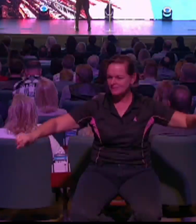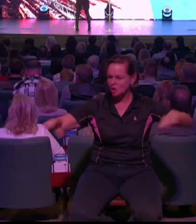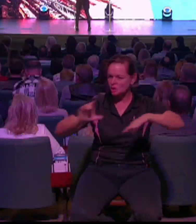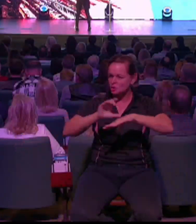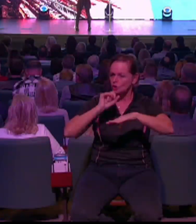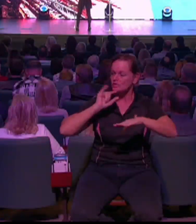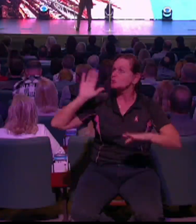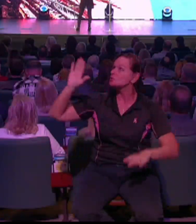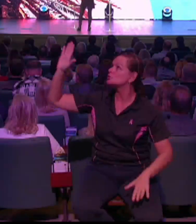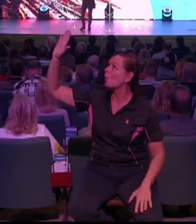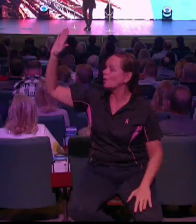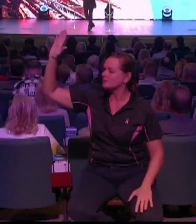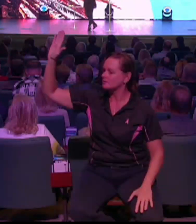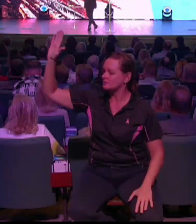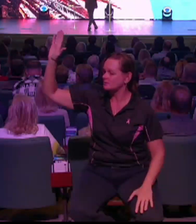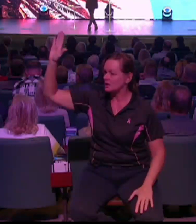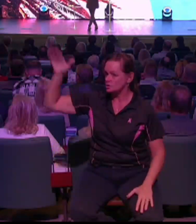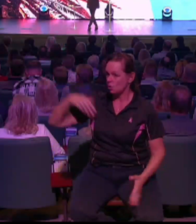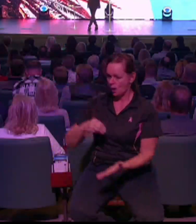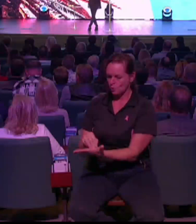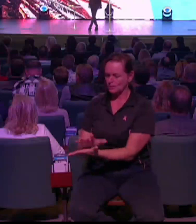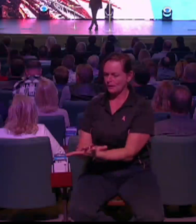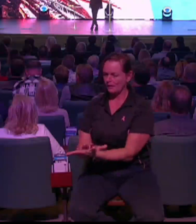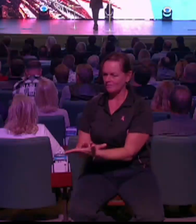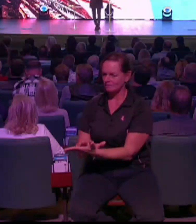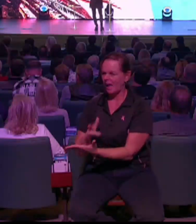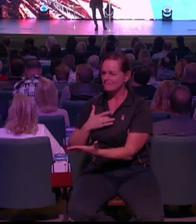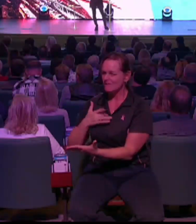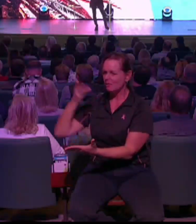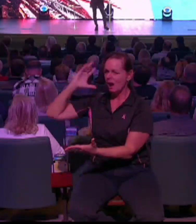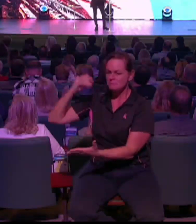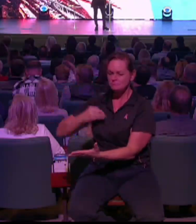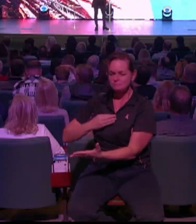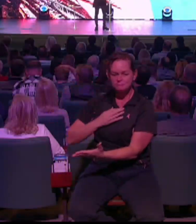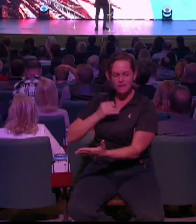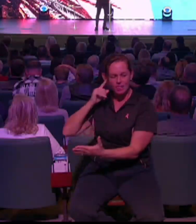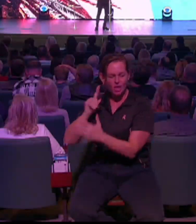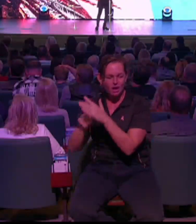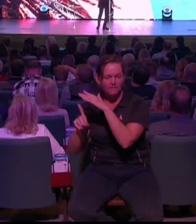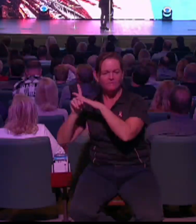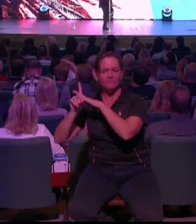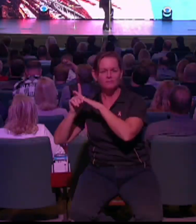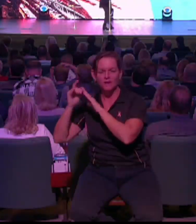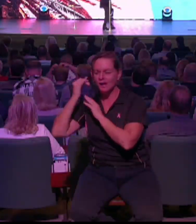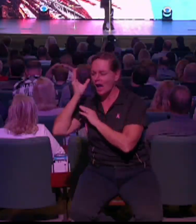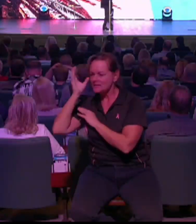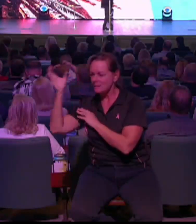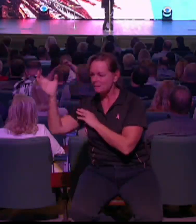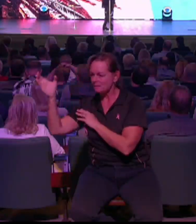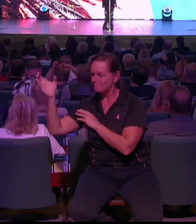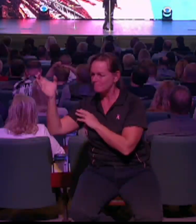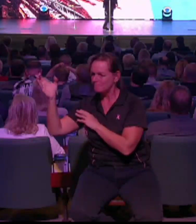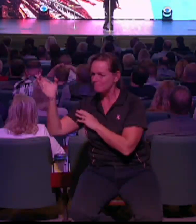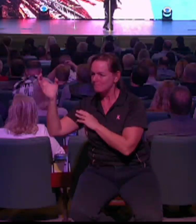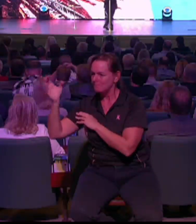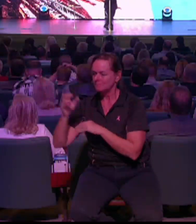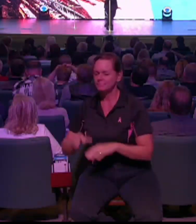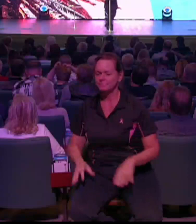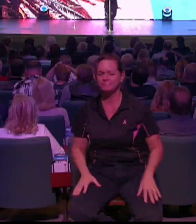peace and a hope and an anchor and a foundation. Habakkuk 2.1 says, I will take my stand at my watch